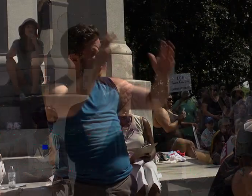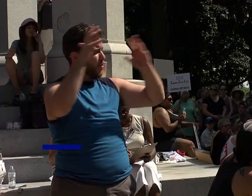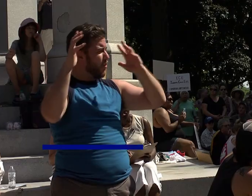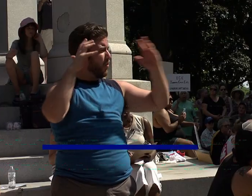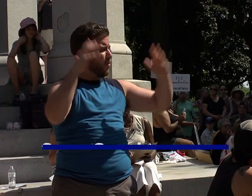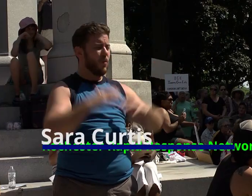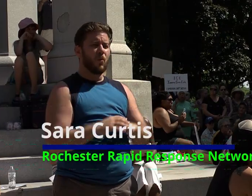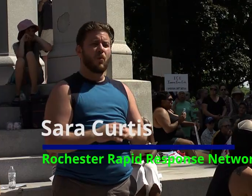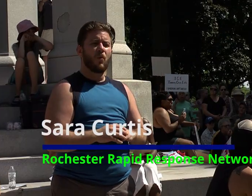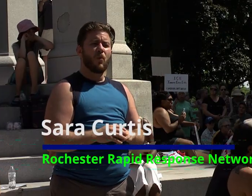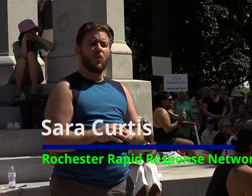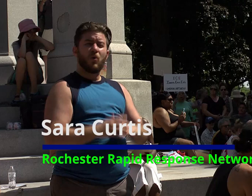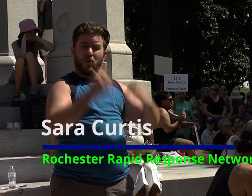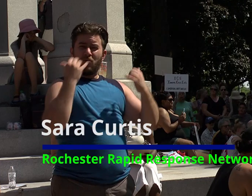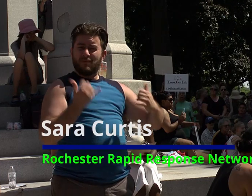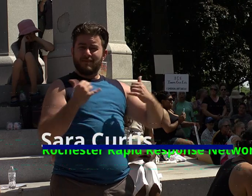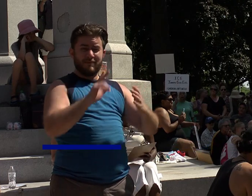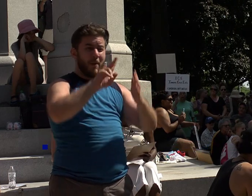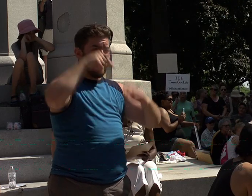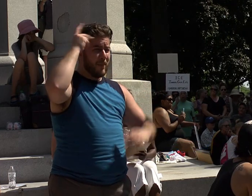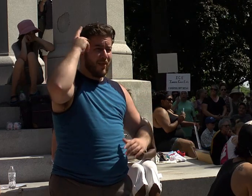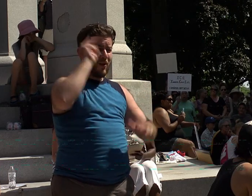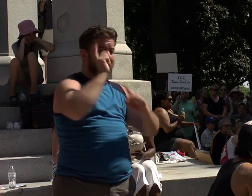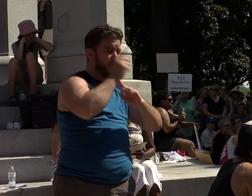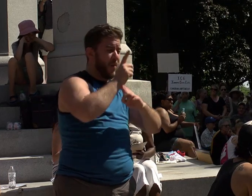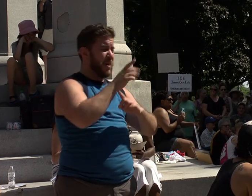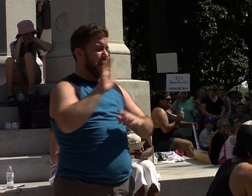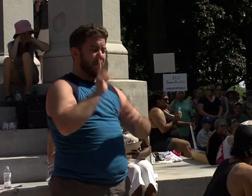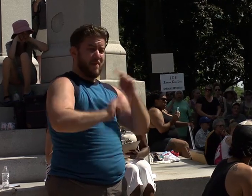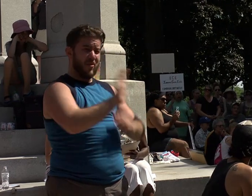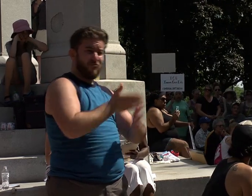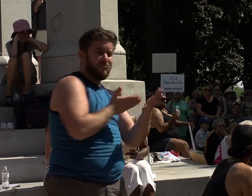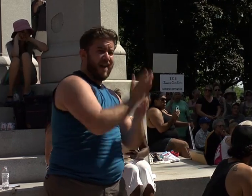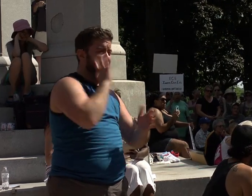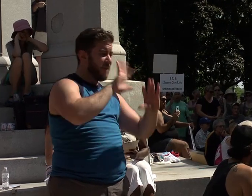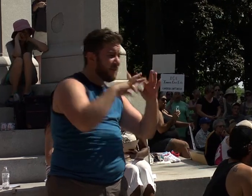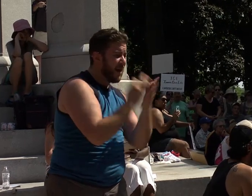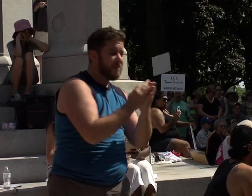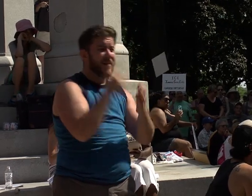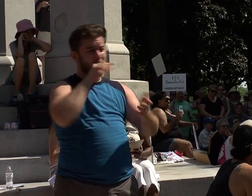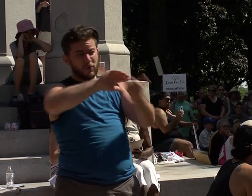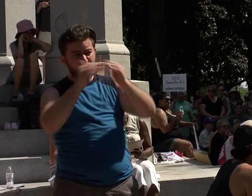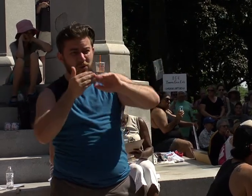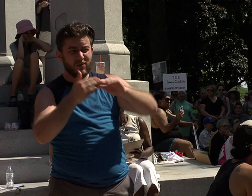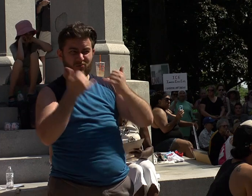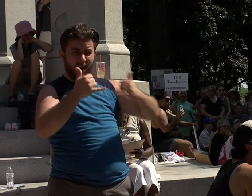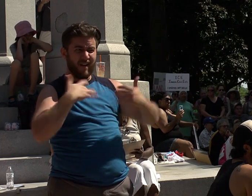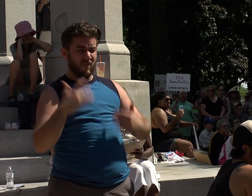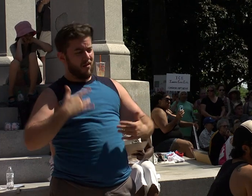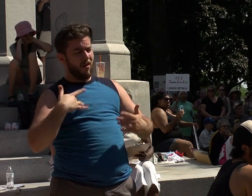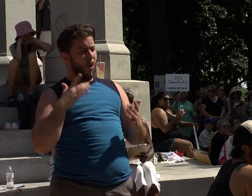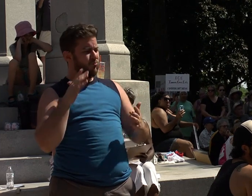we're in a political moment where people's right to family and community are being systematically attacked by our immigration system